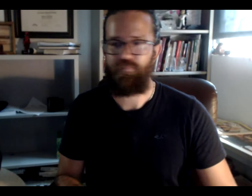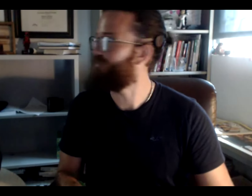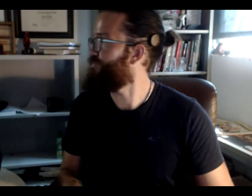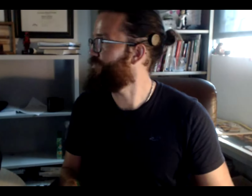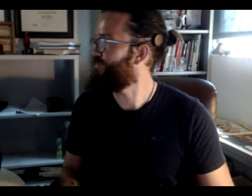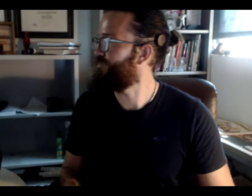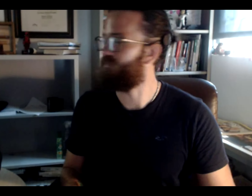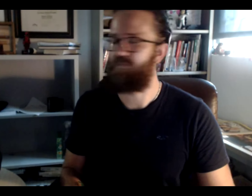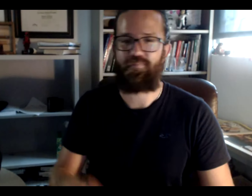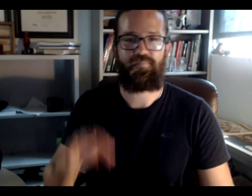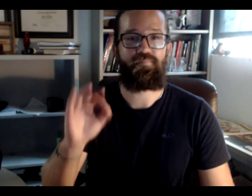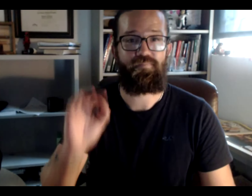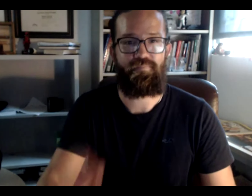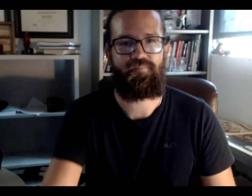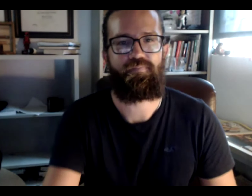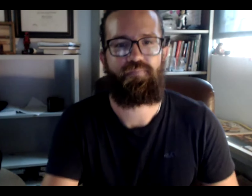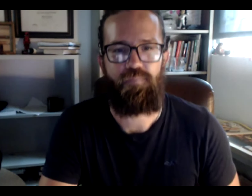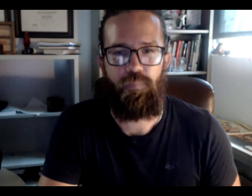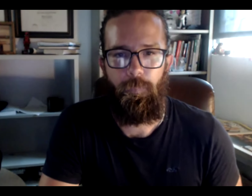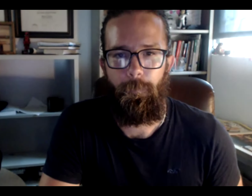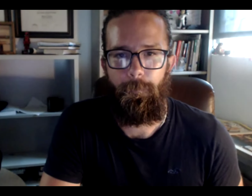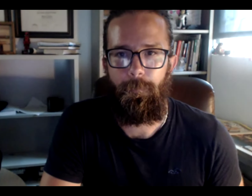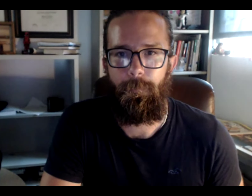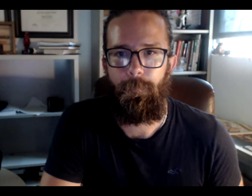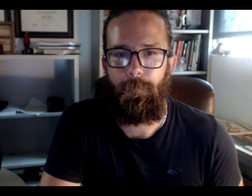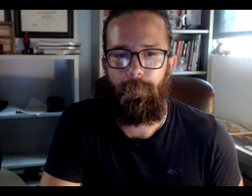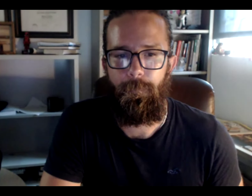Specifically in the PowerPoint. You should be able to see it there. Okay?